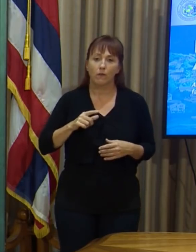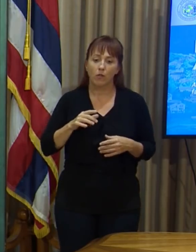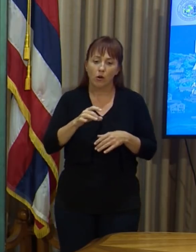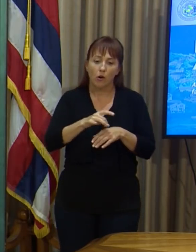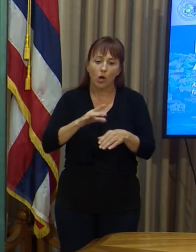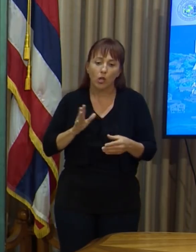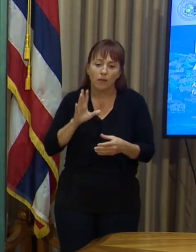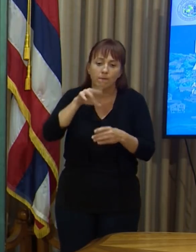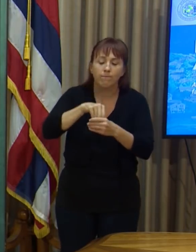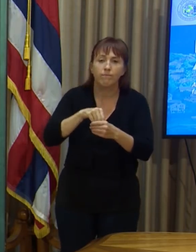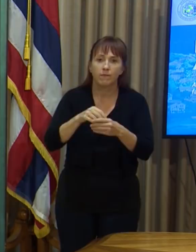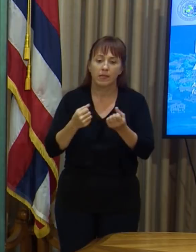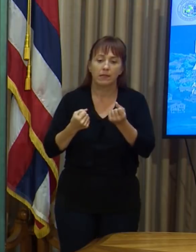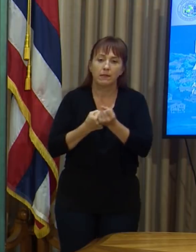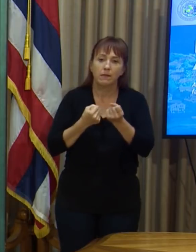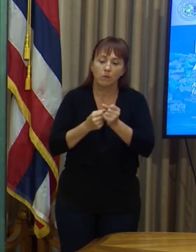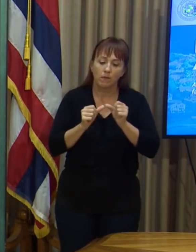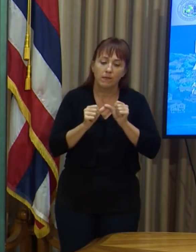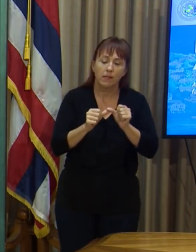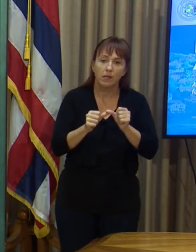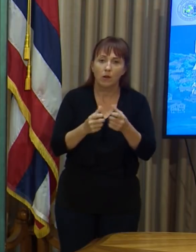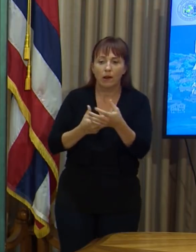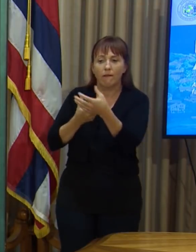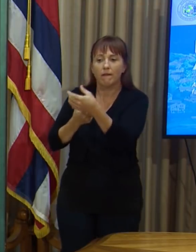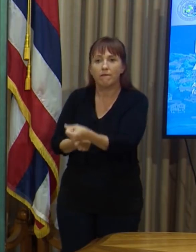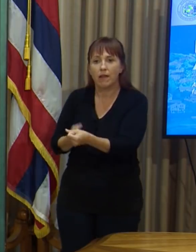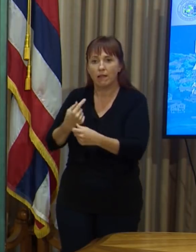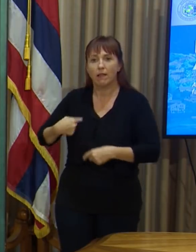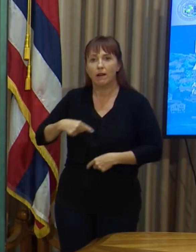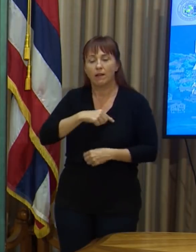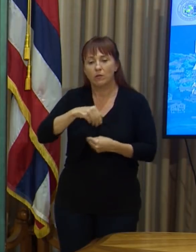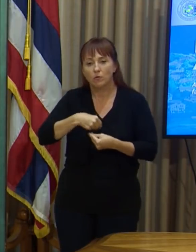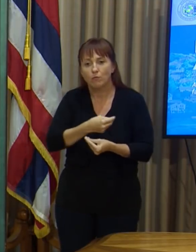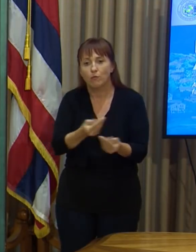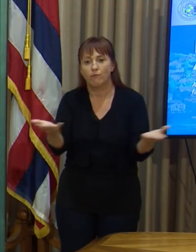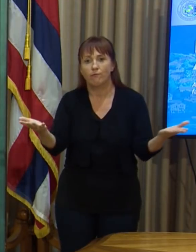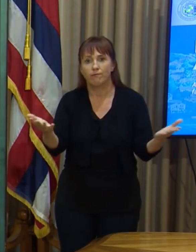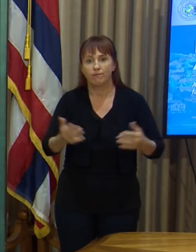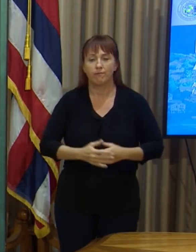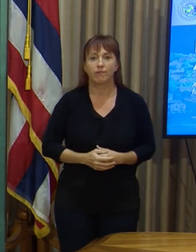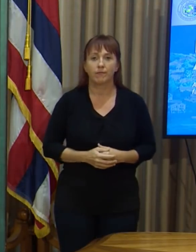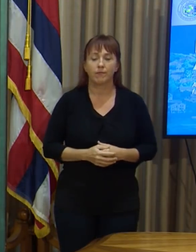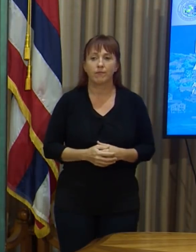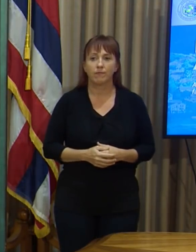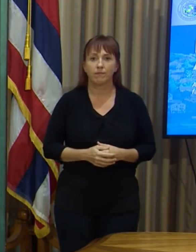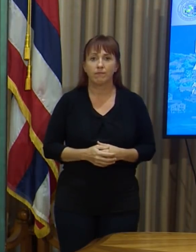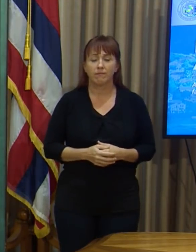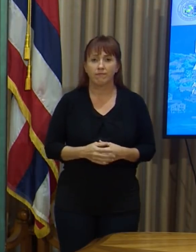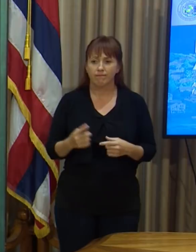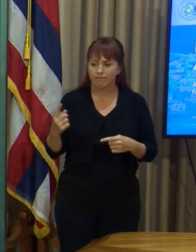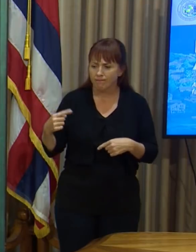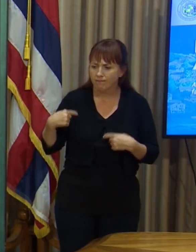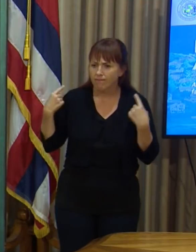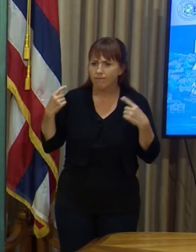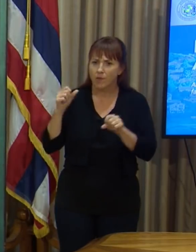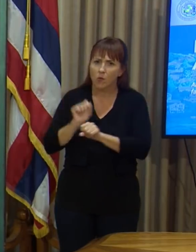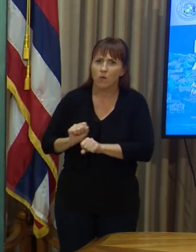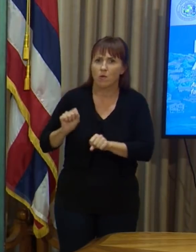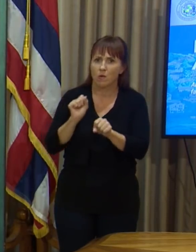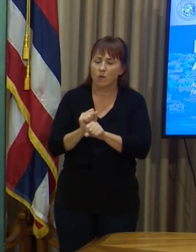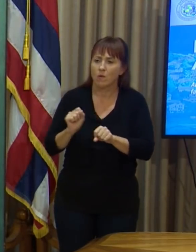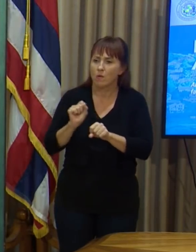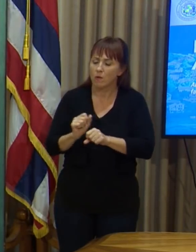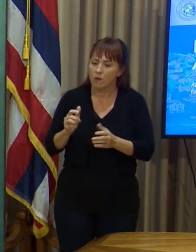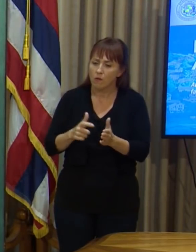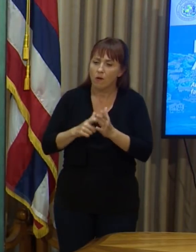continued support and having faith in us to deliver. You know, getting to this point took a lot of effort and I just want to